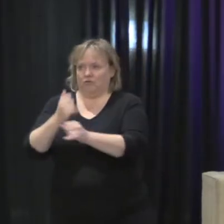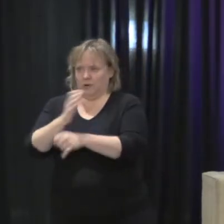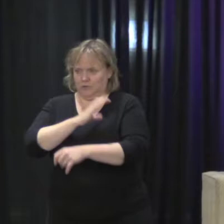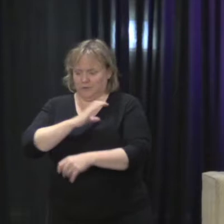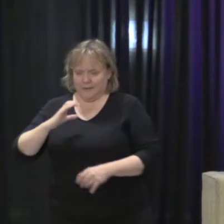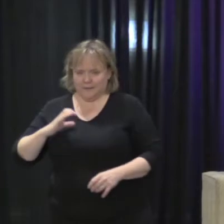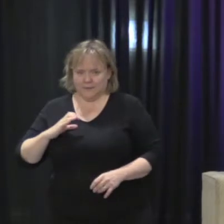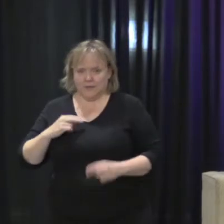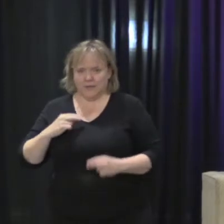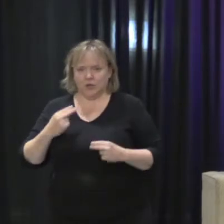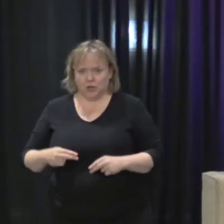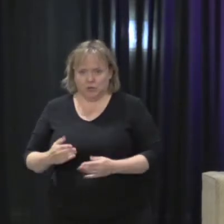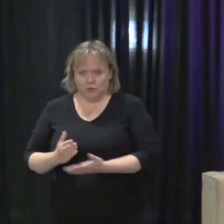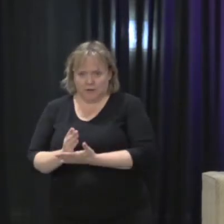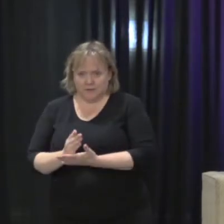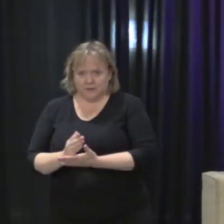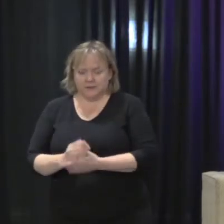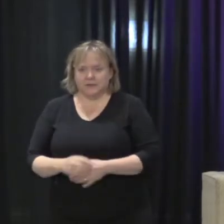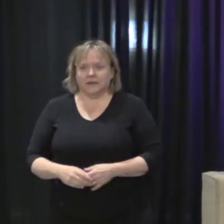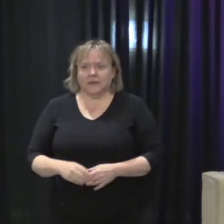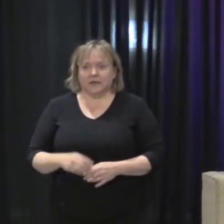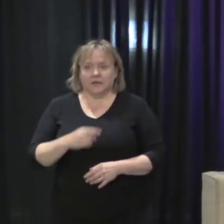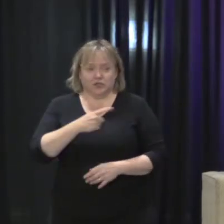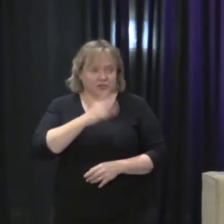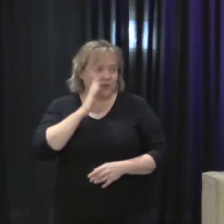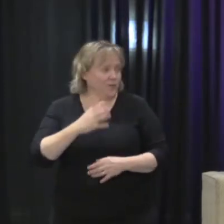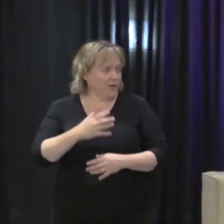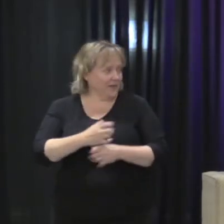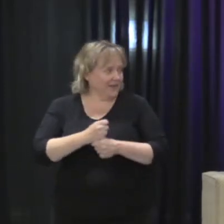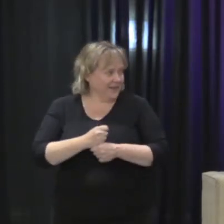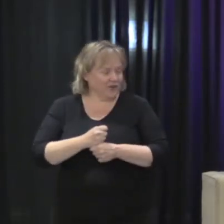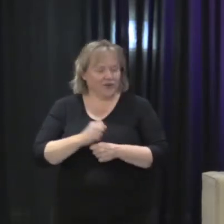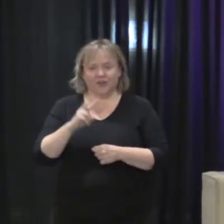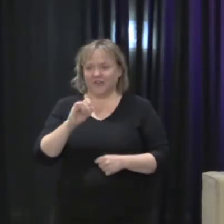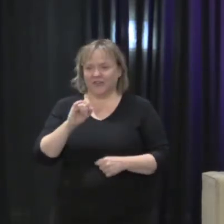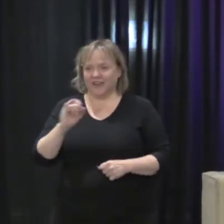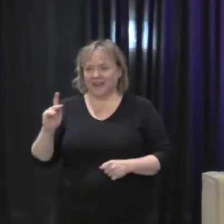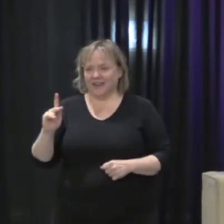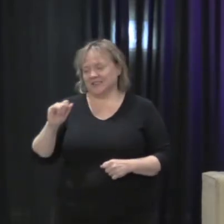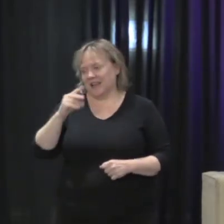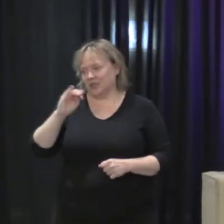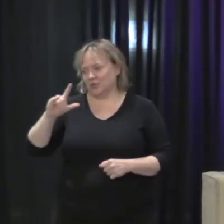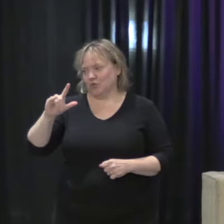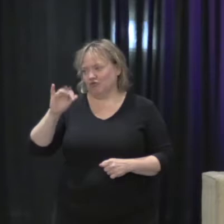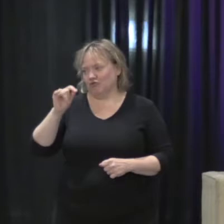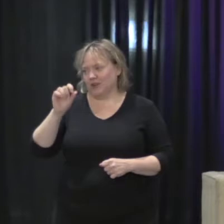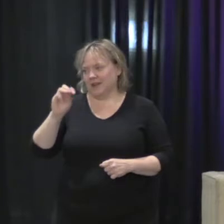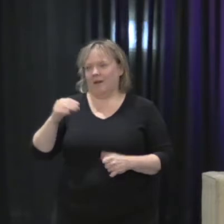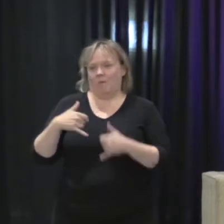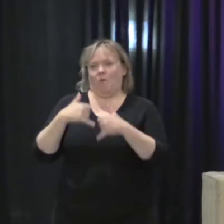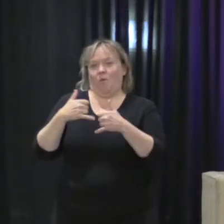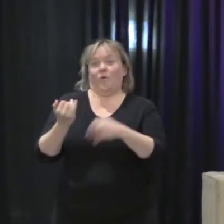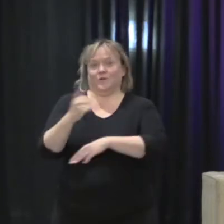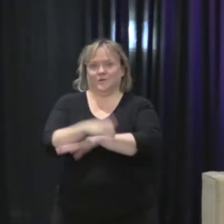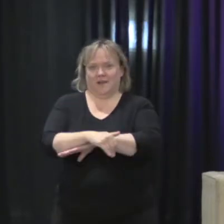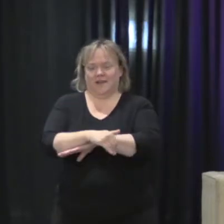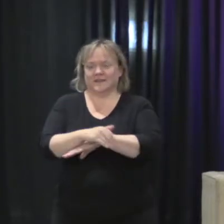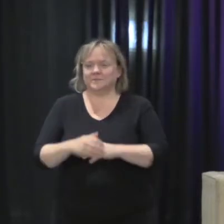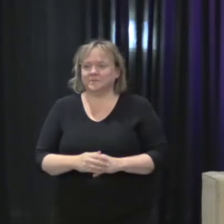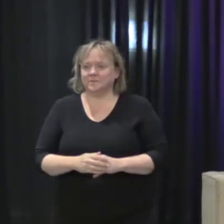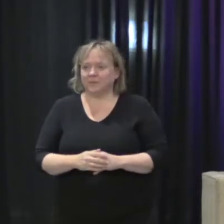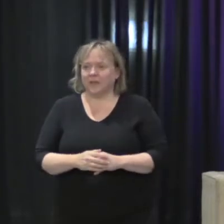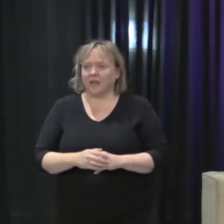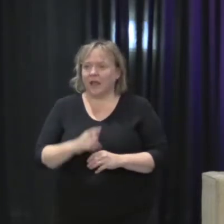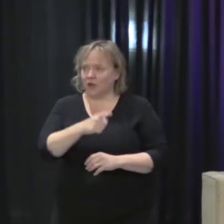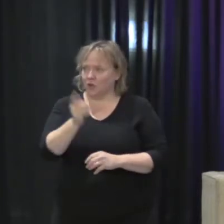honor of presenting Carrie with her 2018 Vicky Sexual Freedom Award. And you'll be hearing right now more